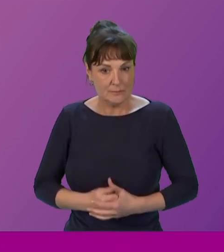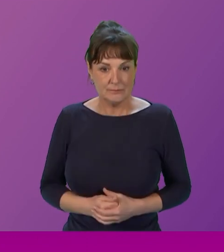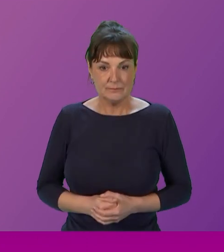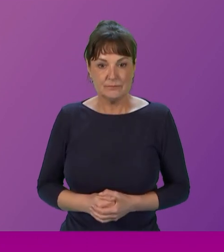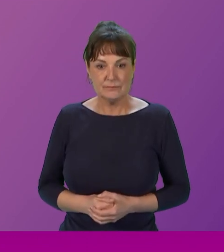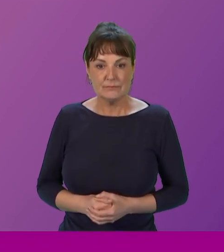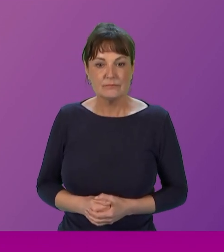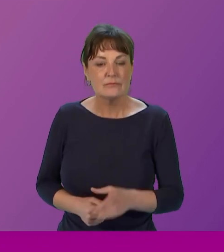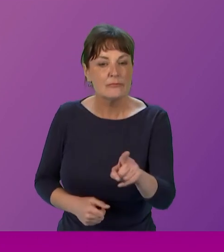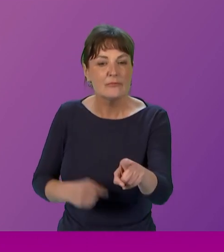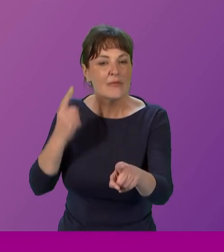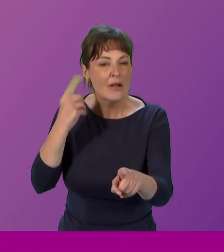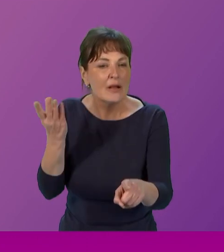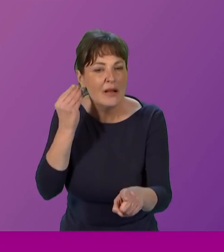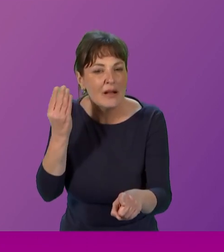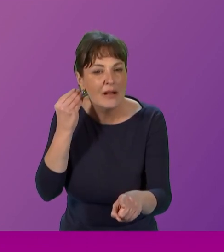to catch it. Um,